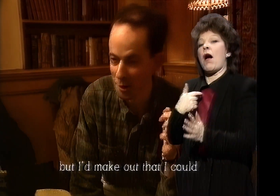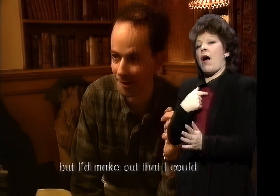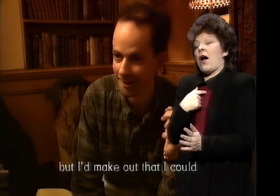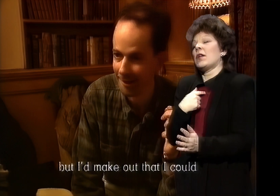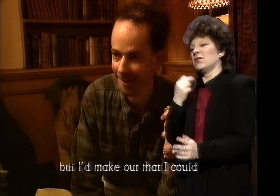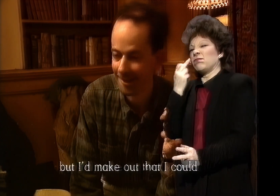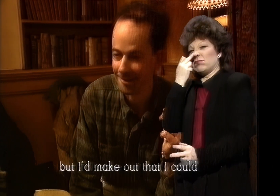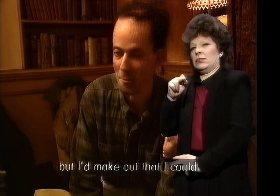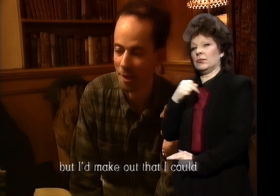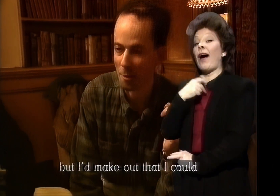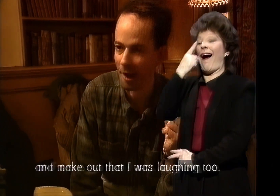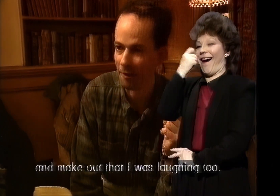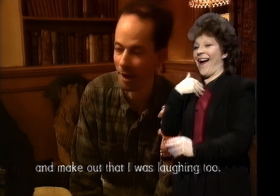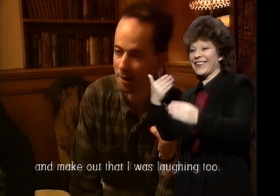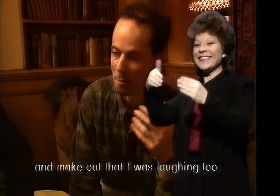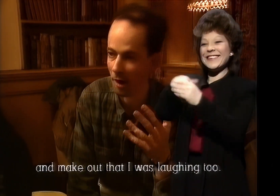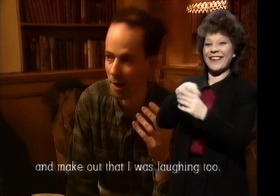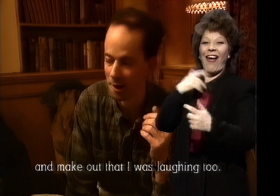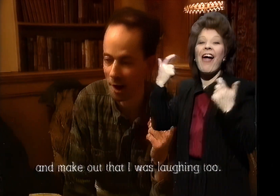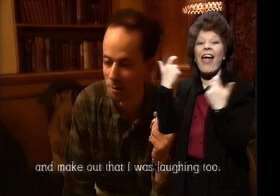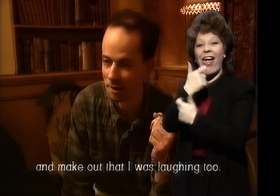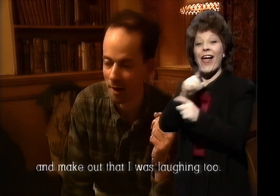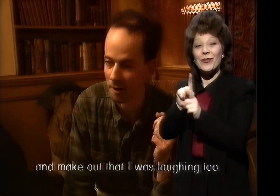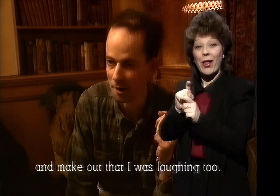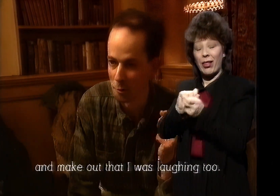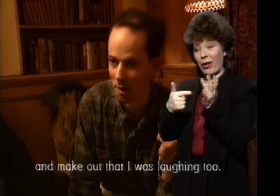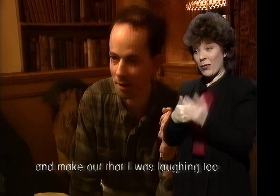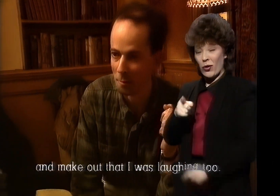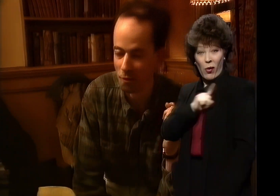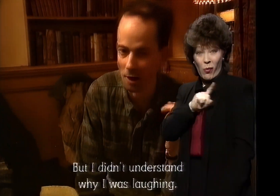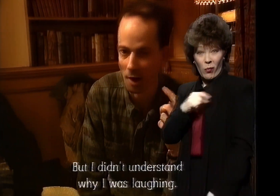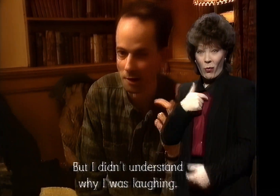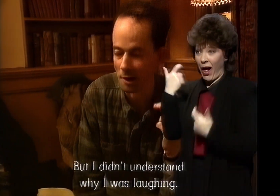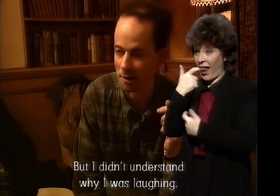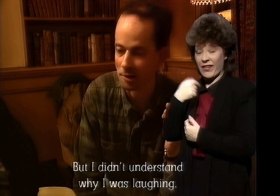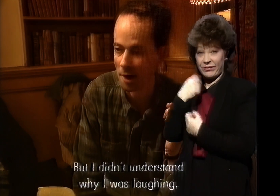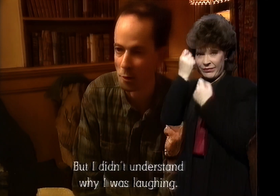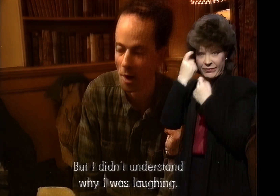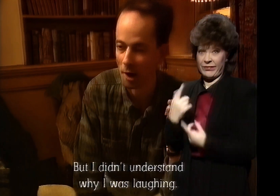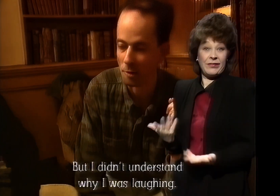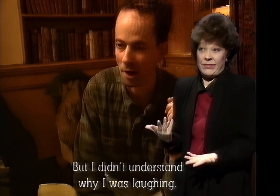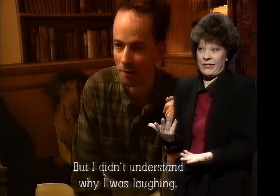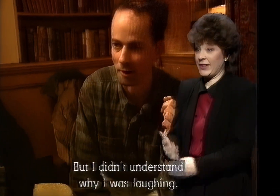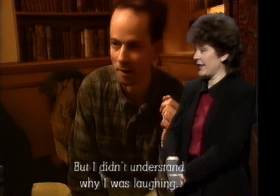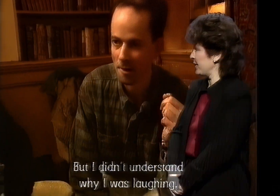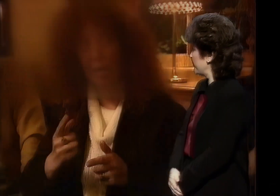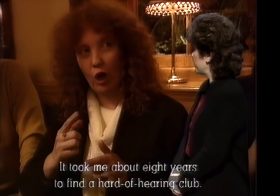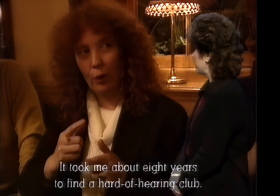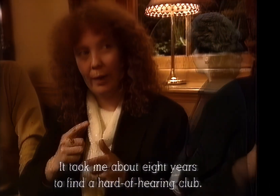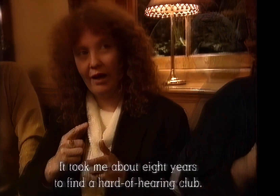see what they were laughing at and make out that I was laughing as well. But really, I didn't understand why I was laughing. It took me